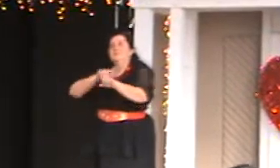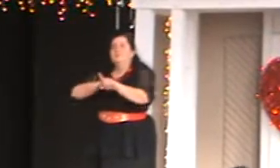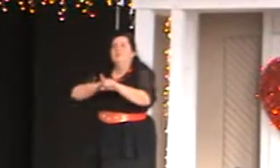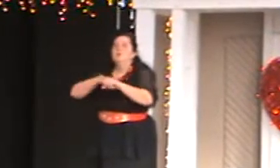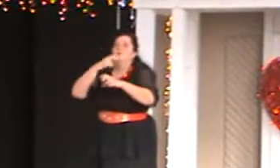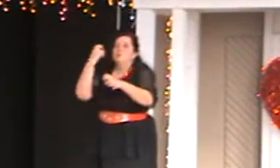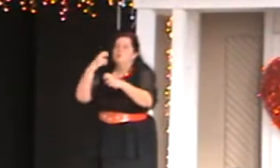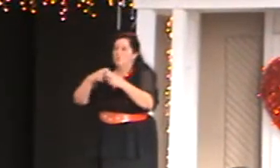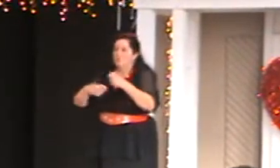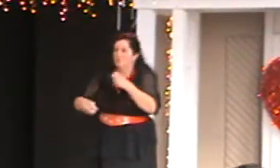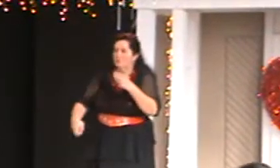gone,